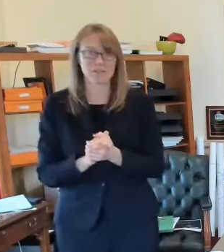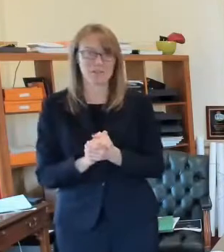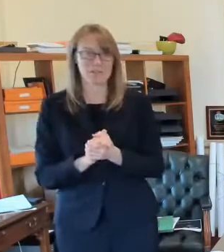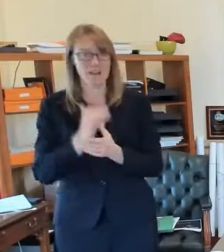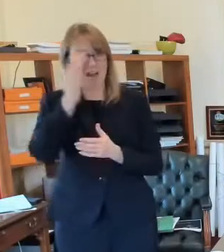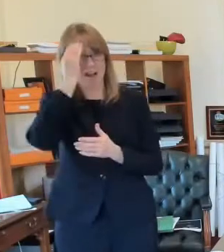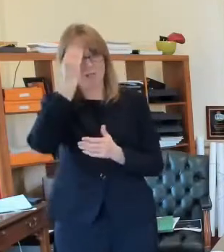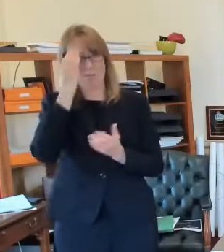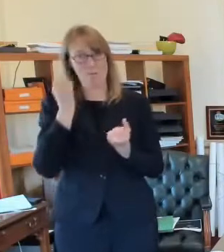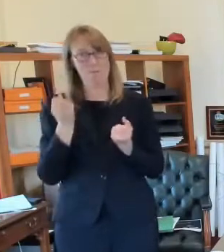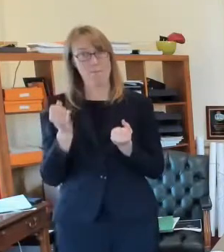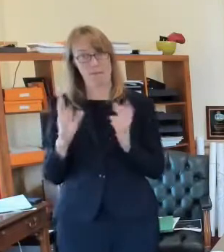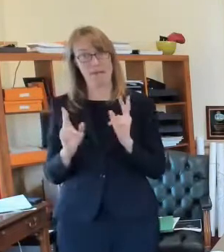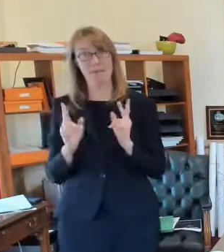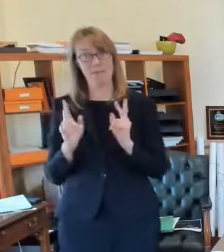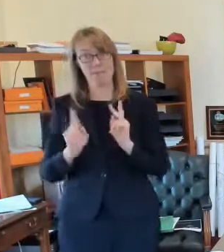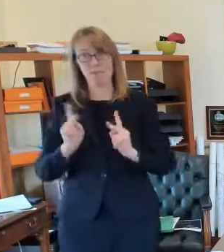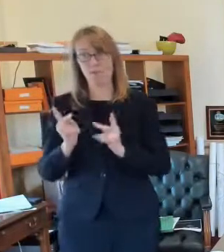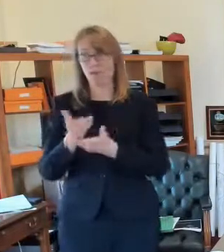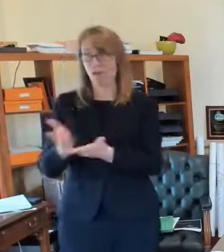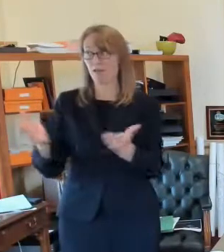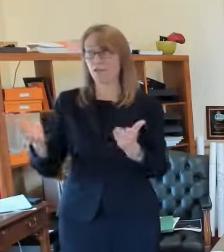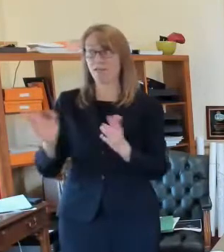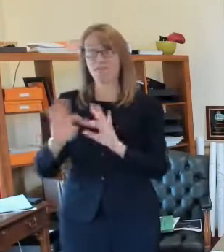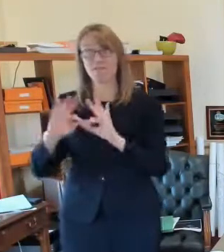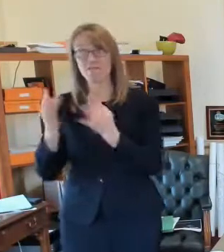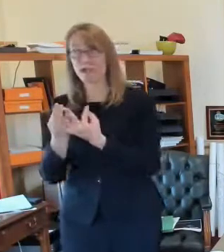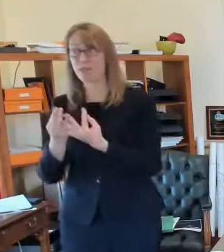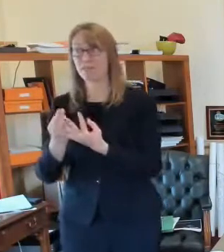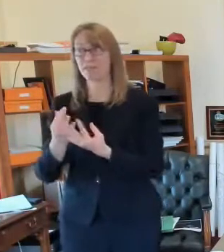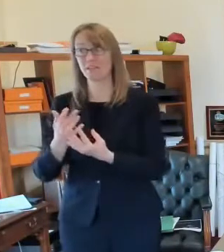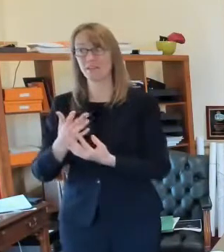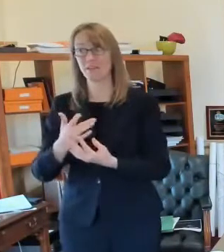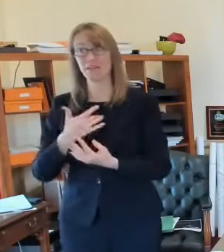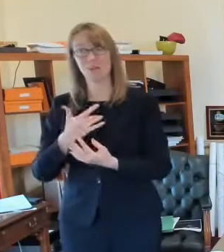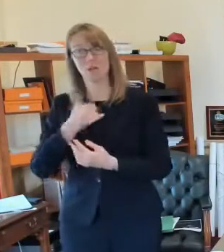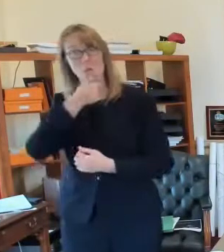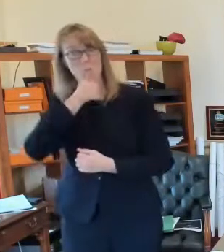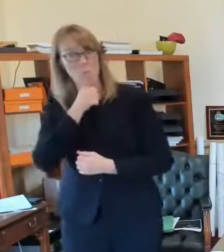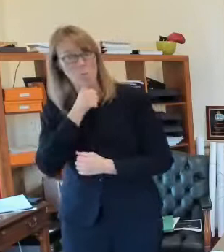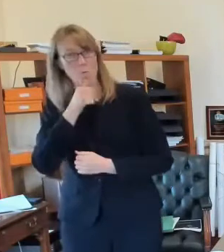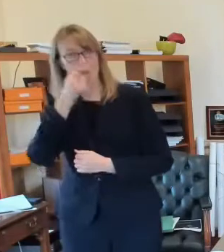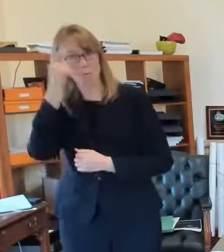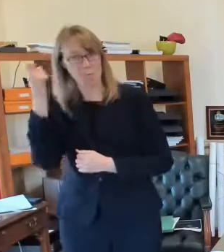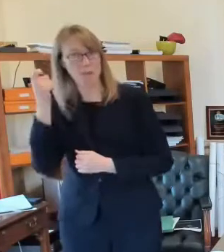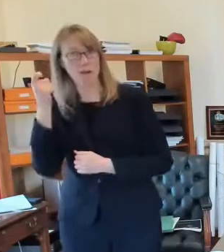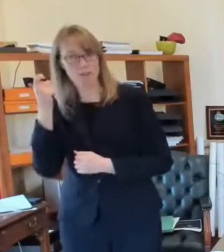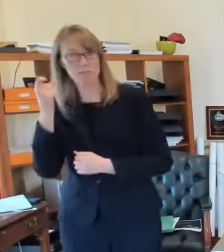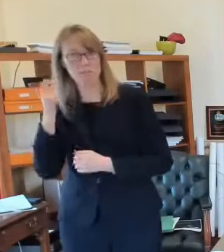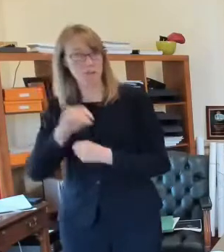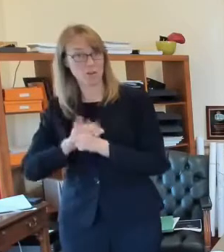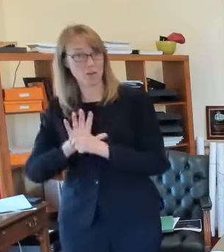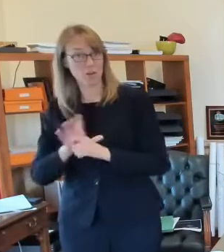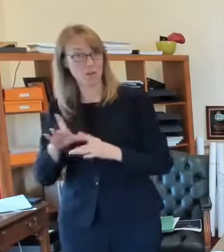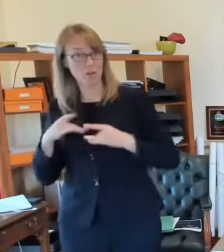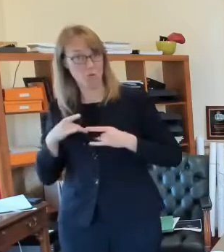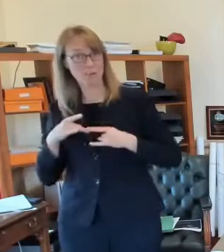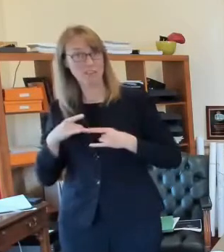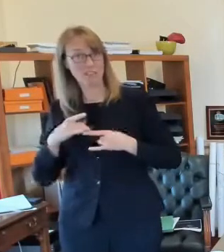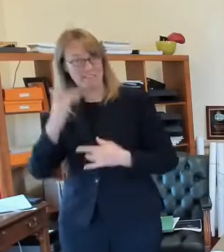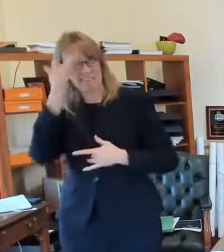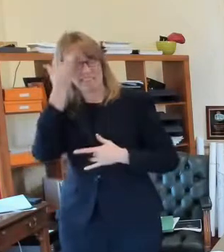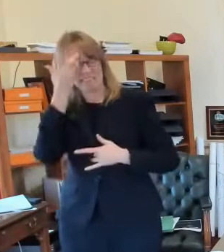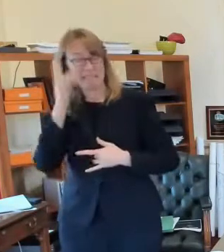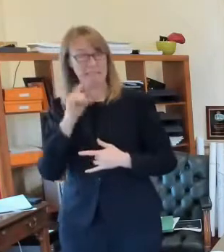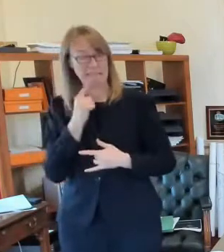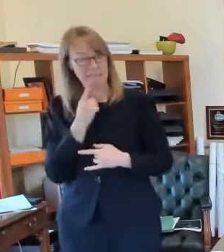been touched by by covid either through very very serious illness or even even a death so